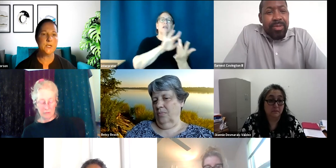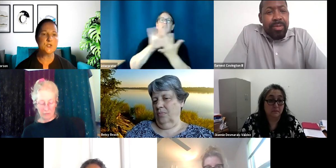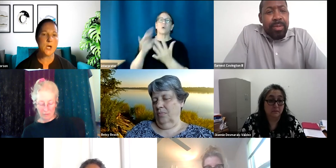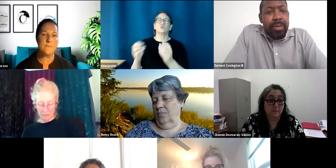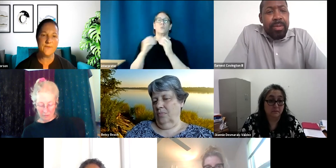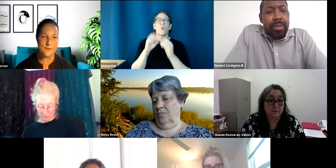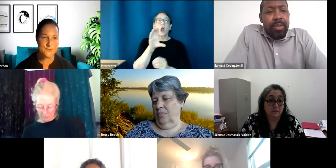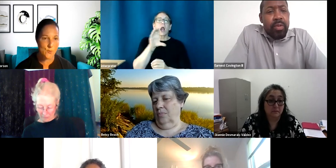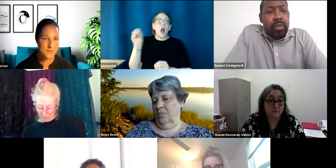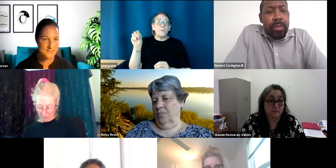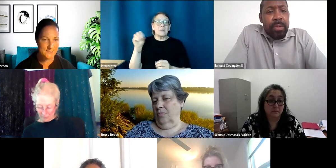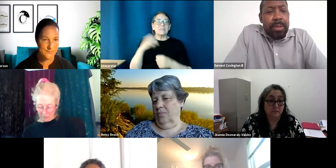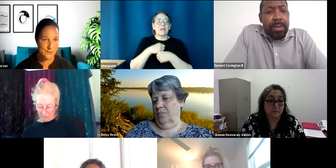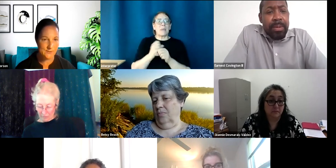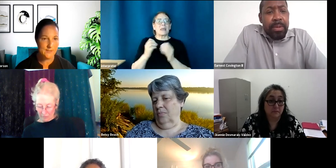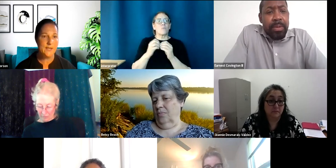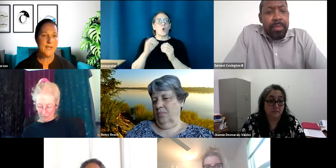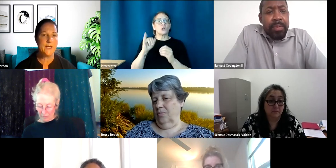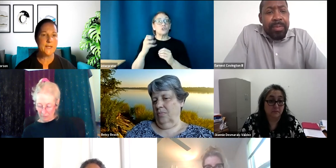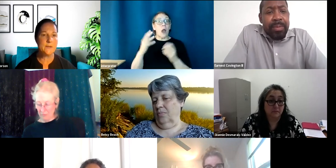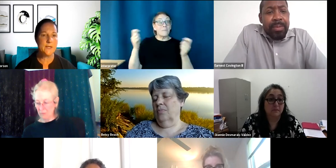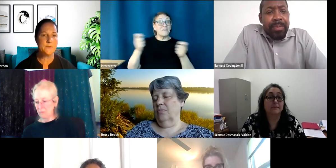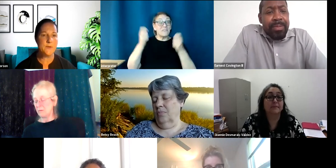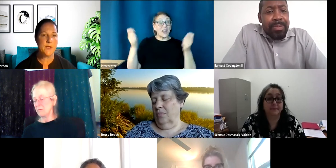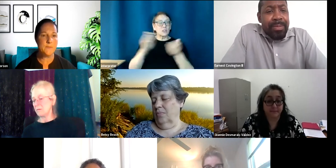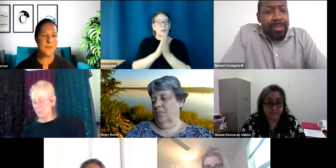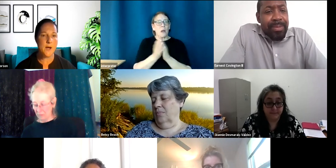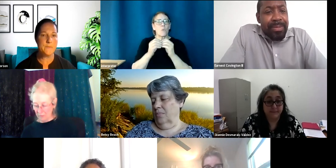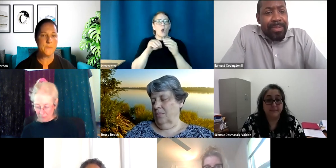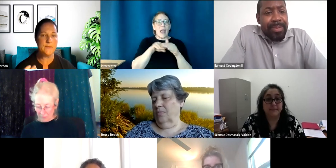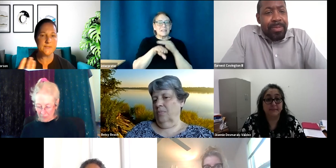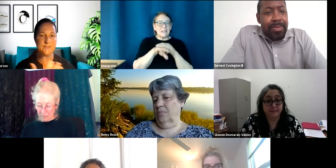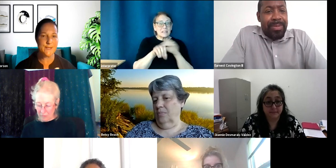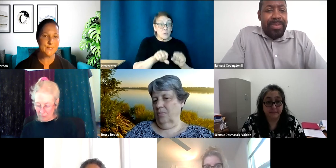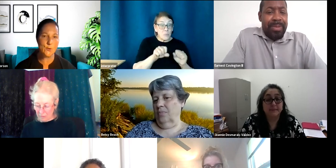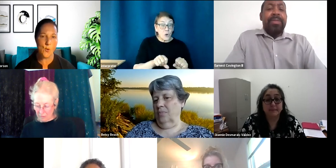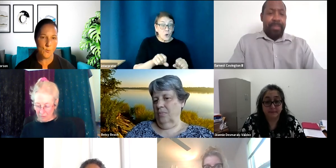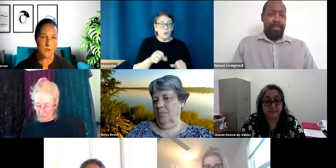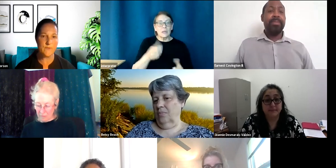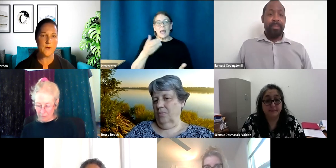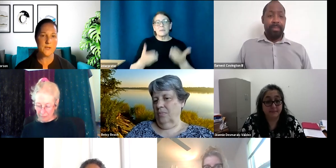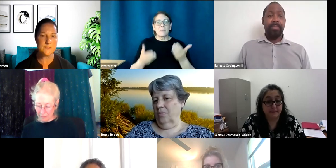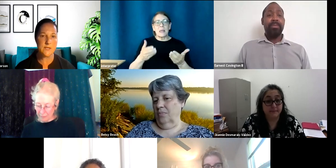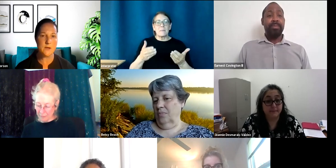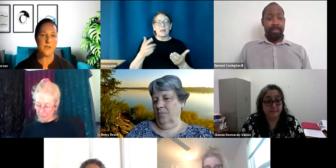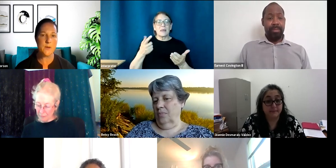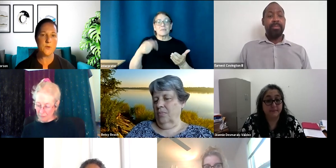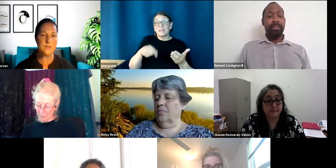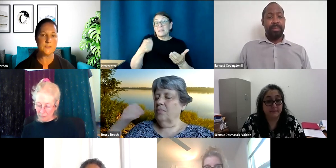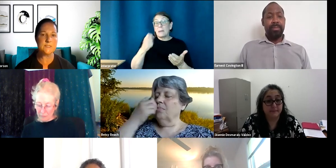making job fairs more accessible. And, and maybe coming up, maybe this is like a little homework for us, like coming up with a